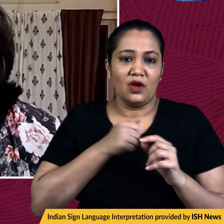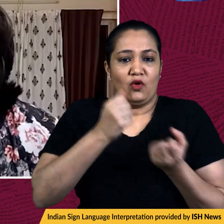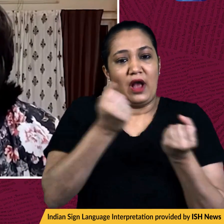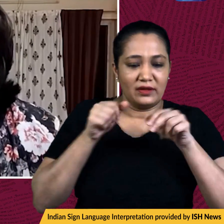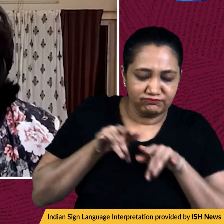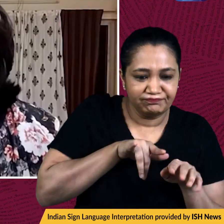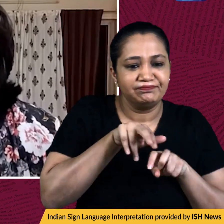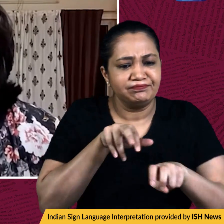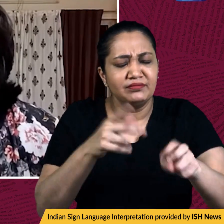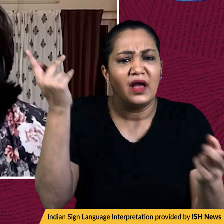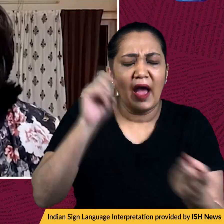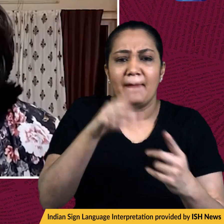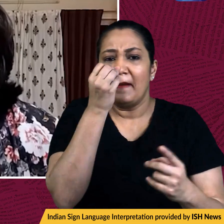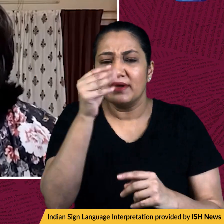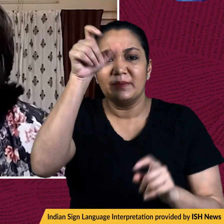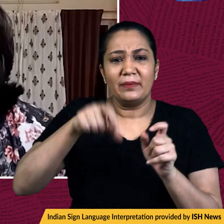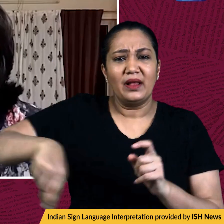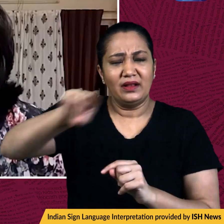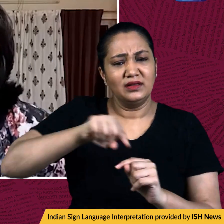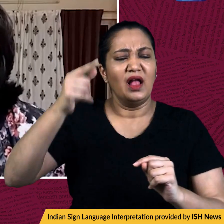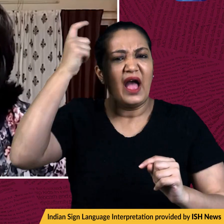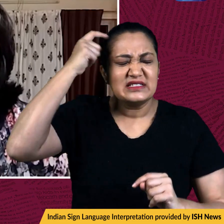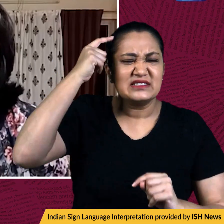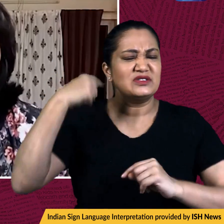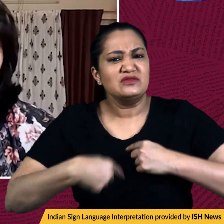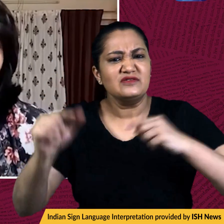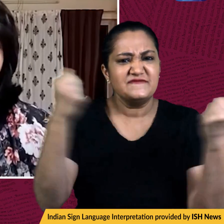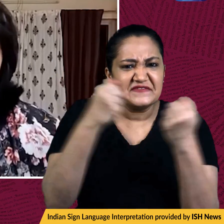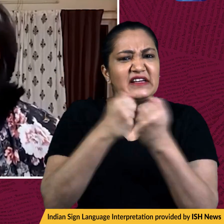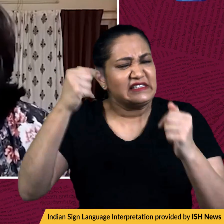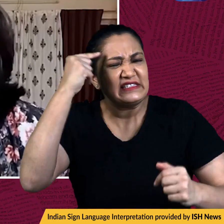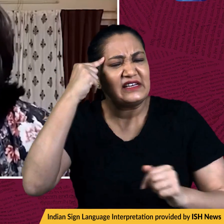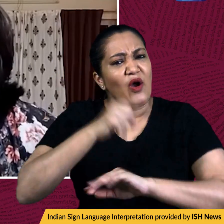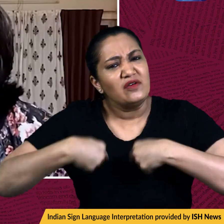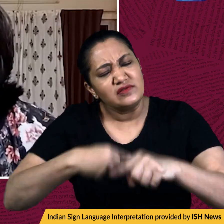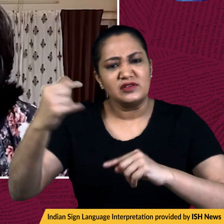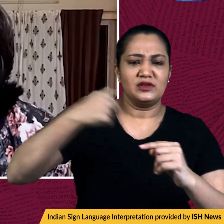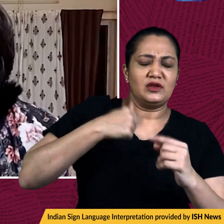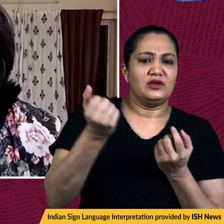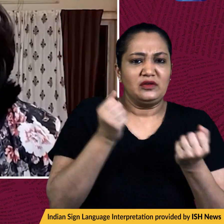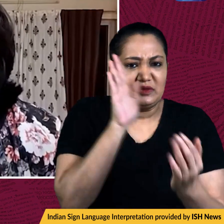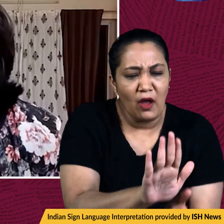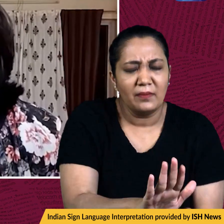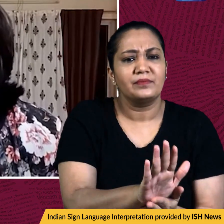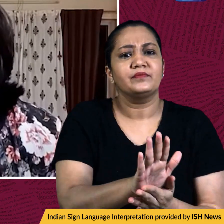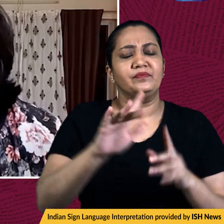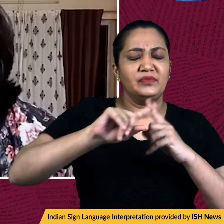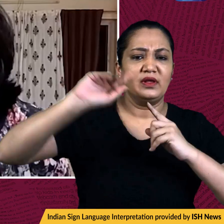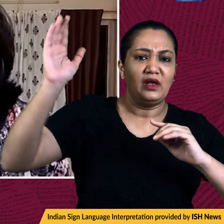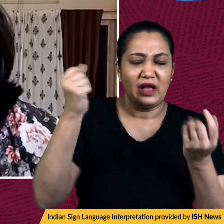car. Midway, some BJP workers, who have nothing in their brain except violence, stopped my vehicle. They hit my car,